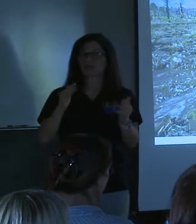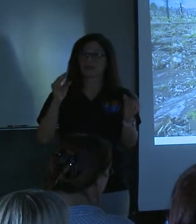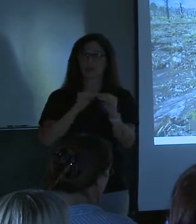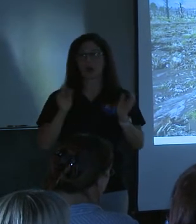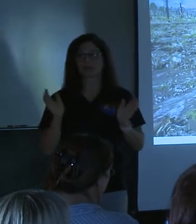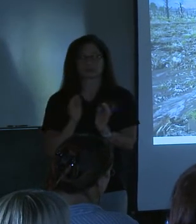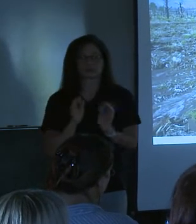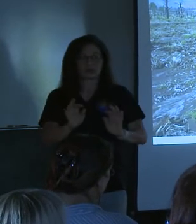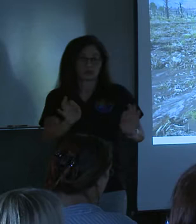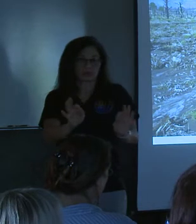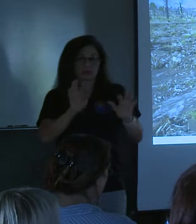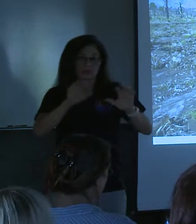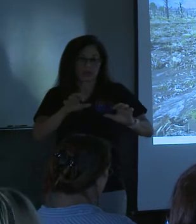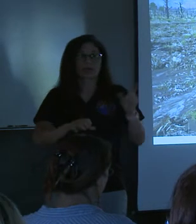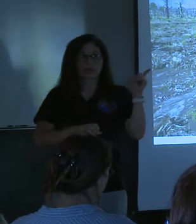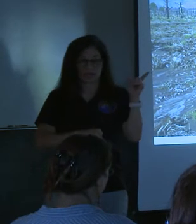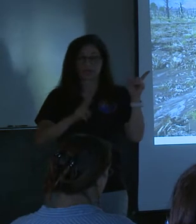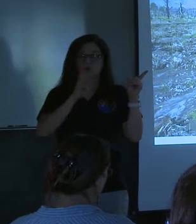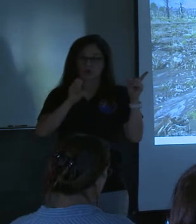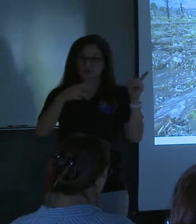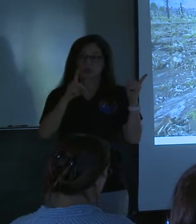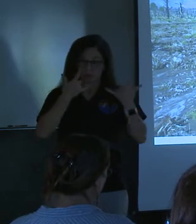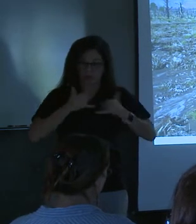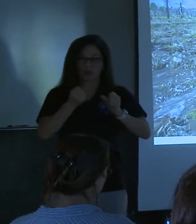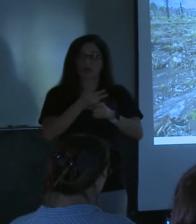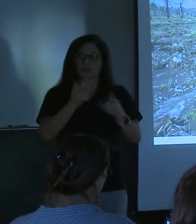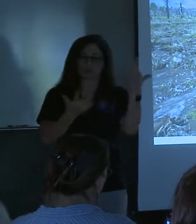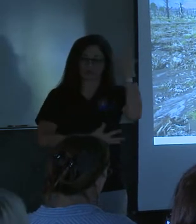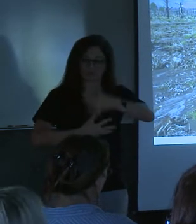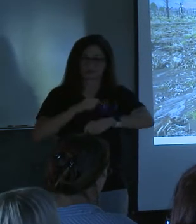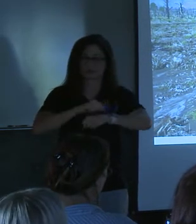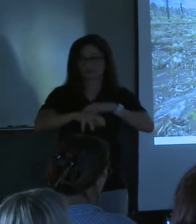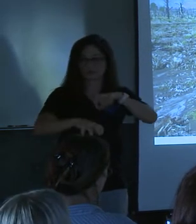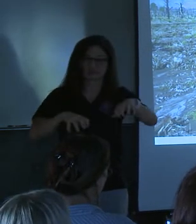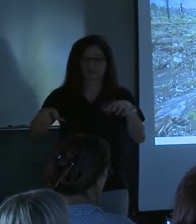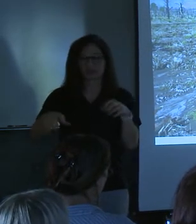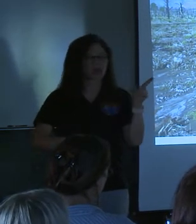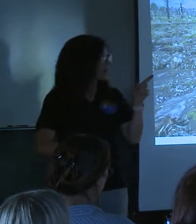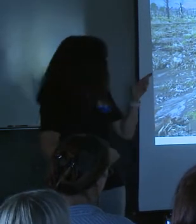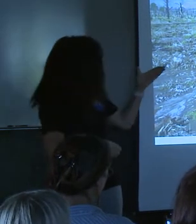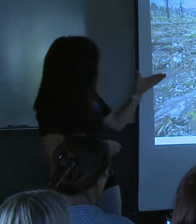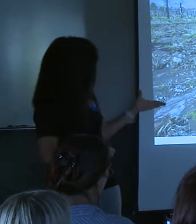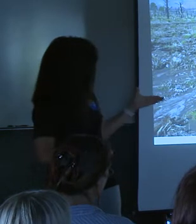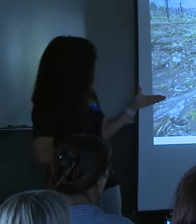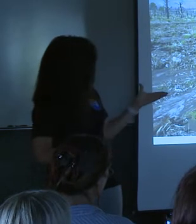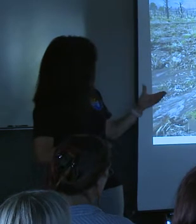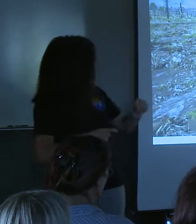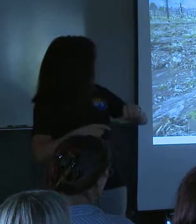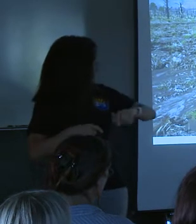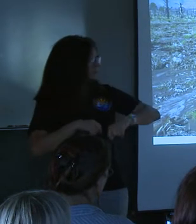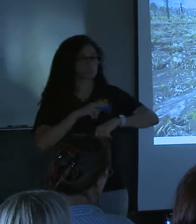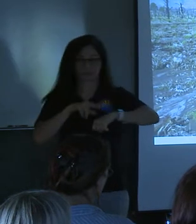this watershed would still produce a huge amount of debris. And, uh, these structures like this, I mean, it's a pretty natural